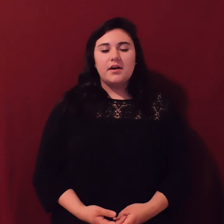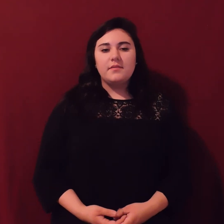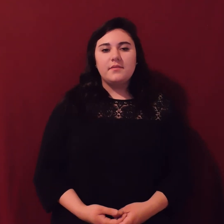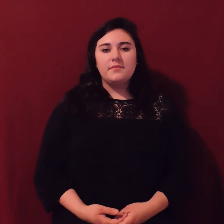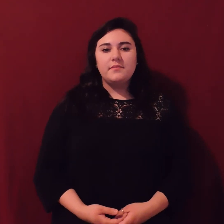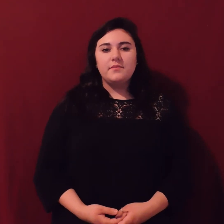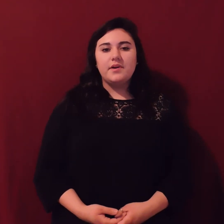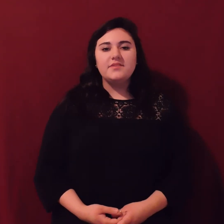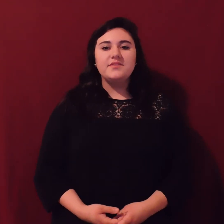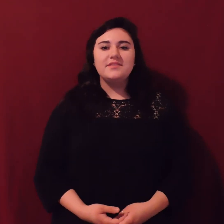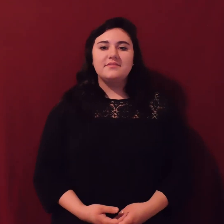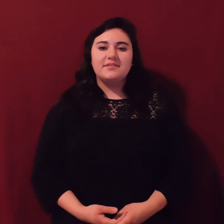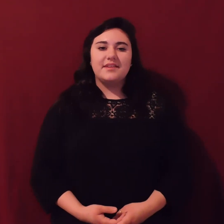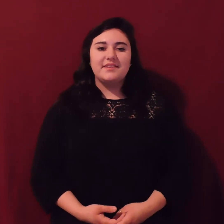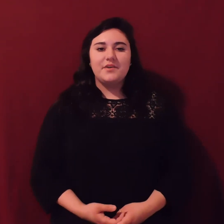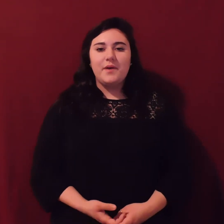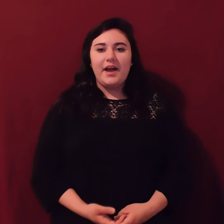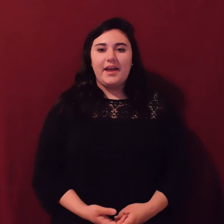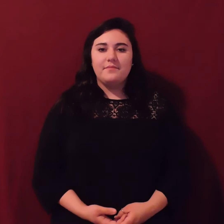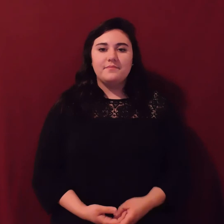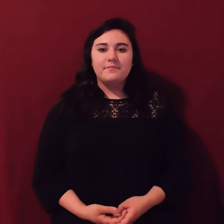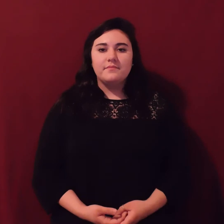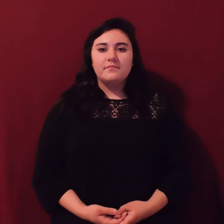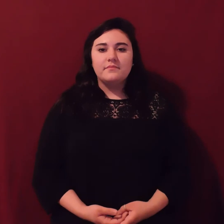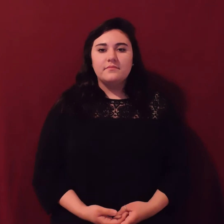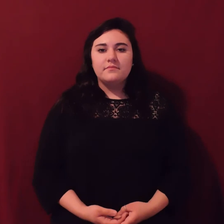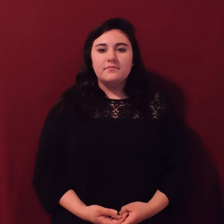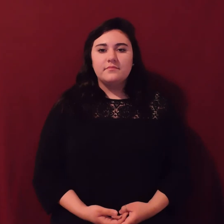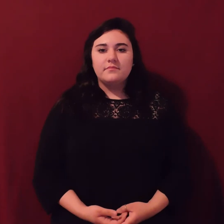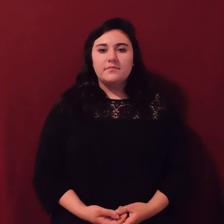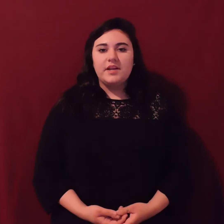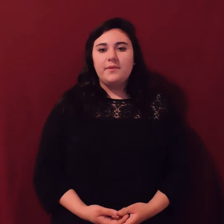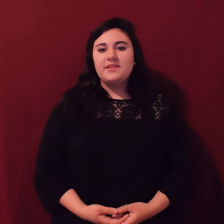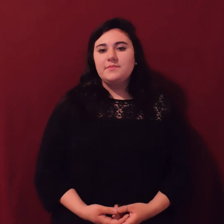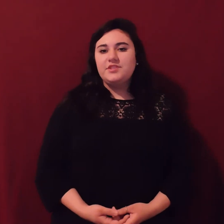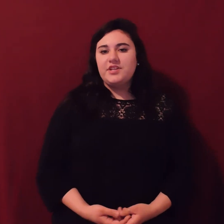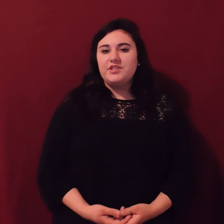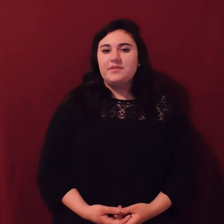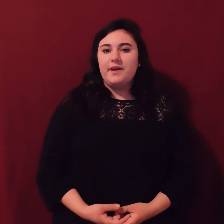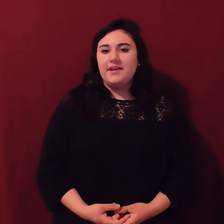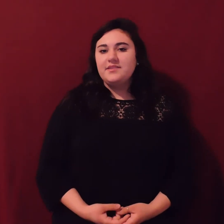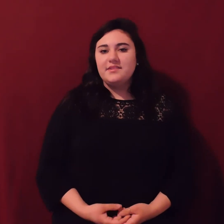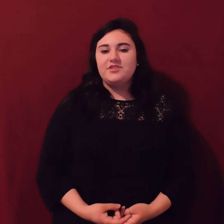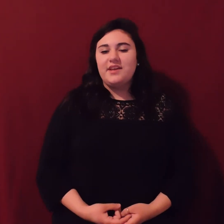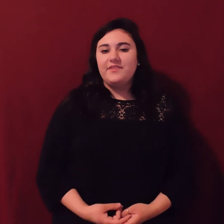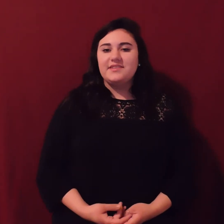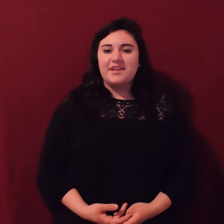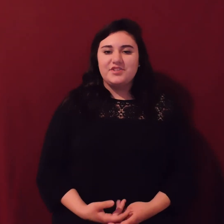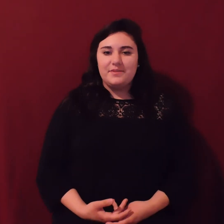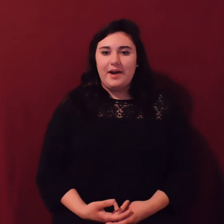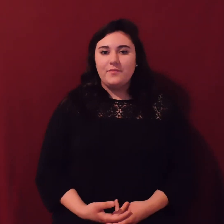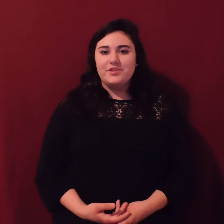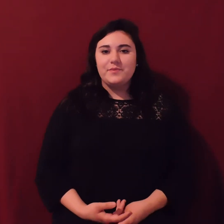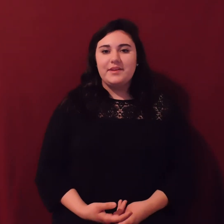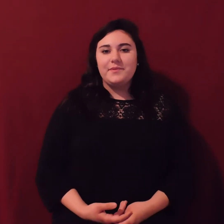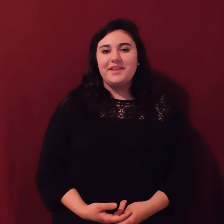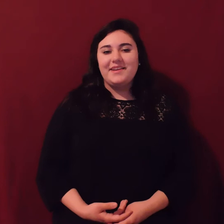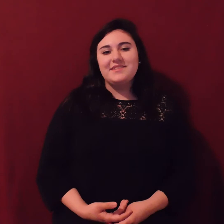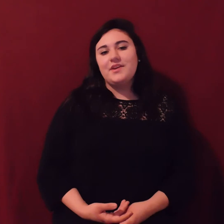We're also discussing Hawaii. They're possibly changing their mind and just having a discussion about which one they would like to go